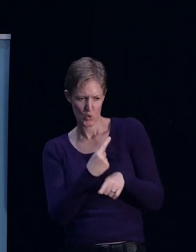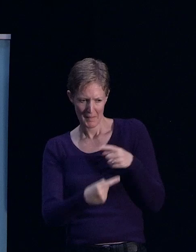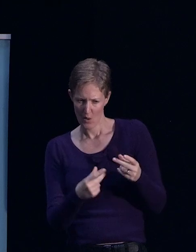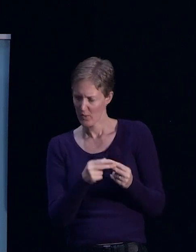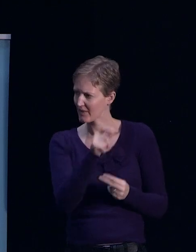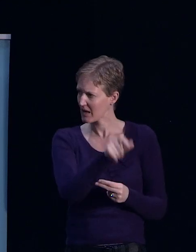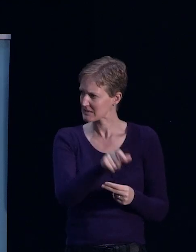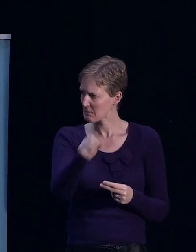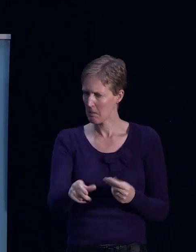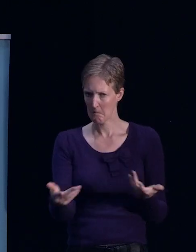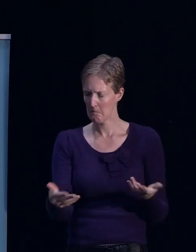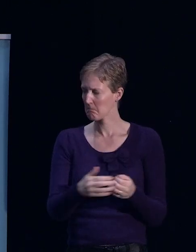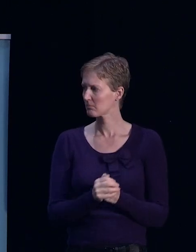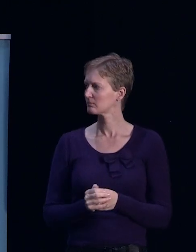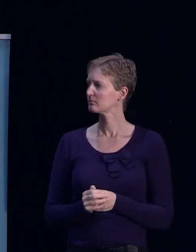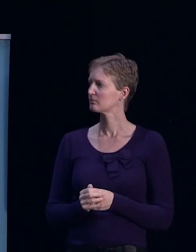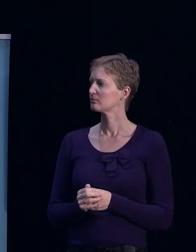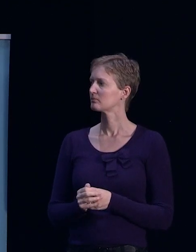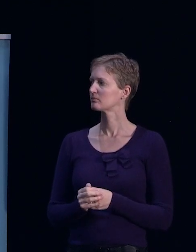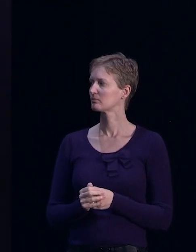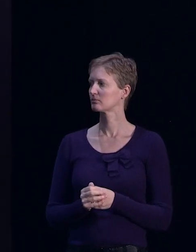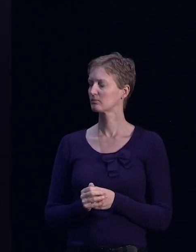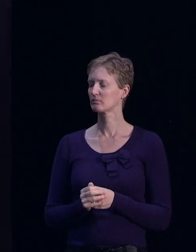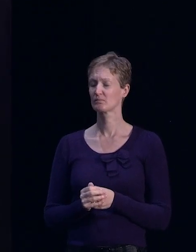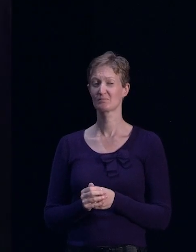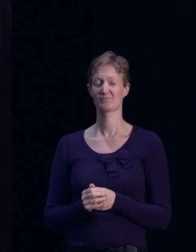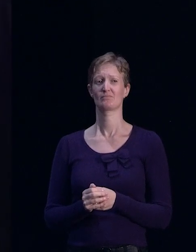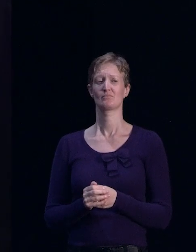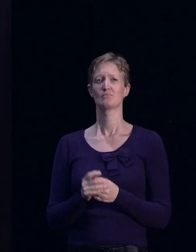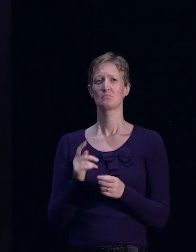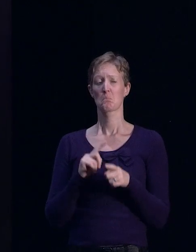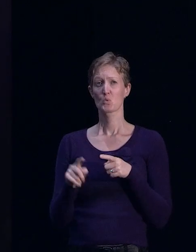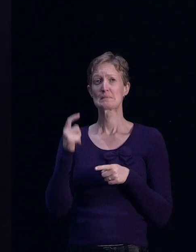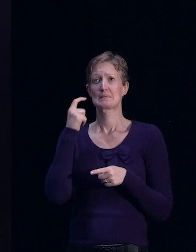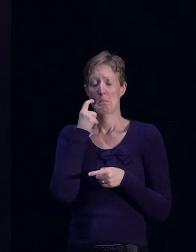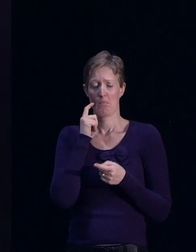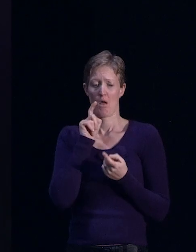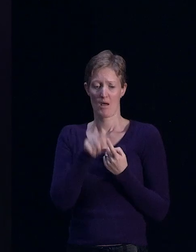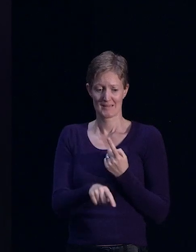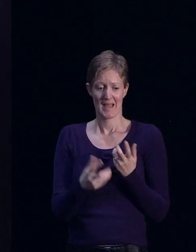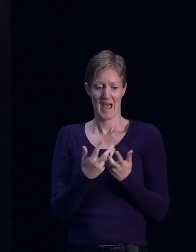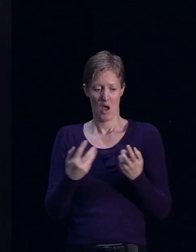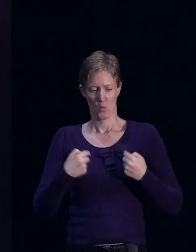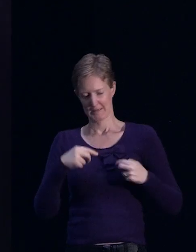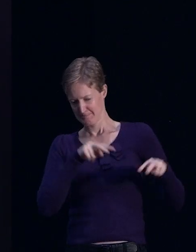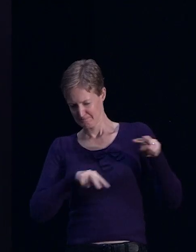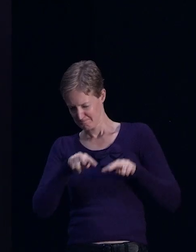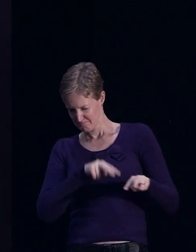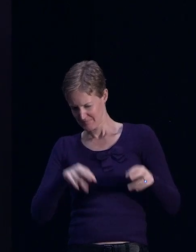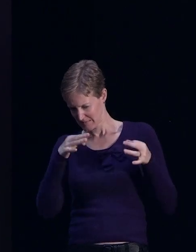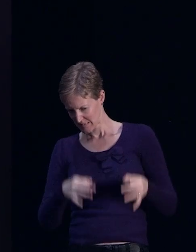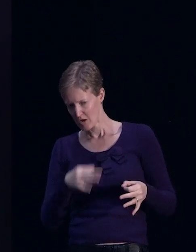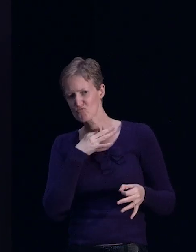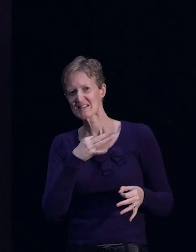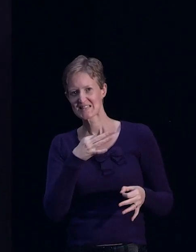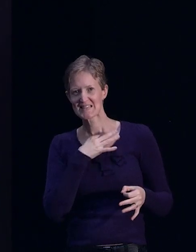look what you need to do? Thanks, Mike. I think the simplest answer to that in terms of how banks assess risk is on an individual basis.